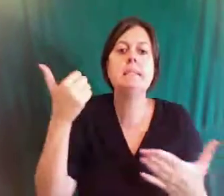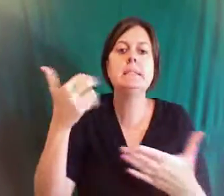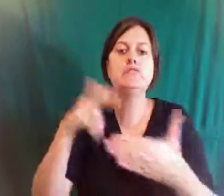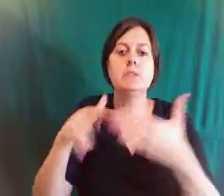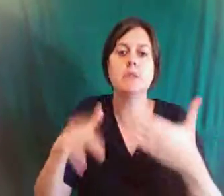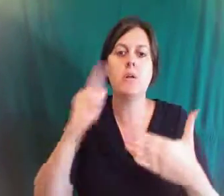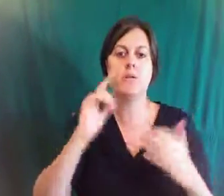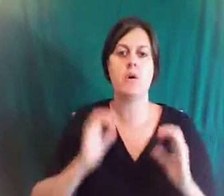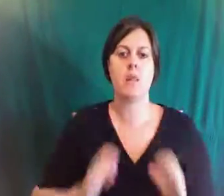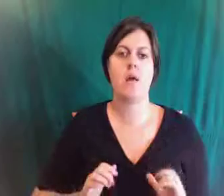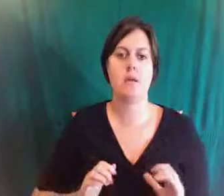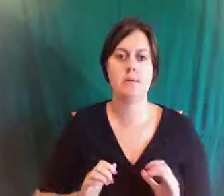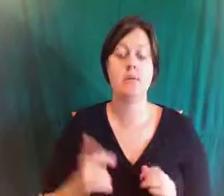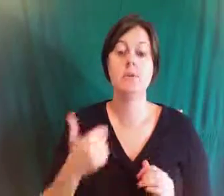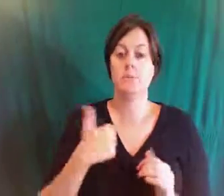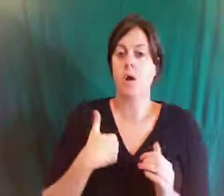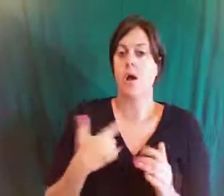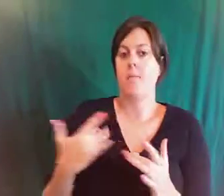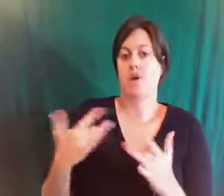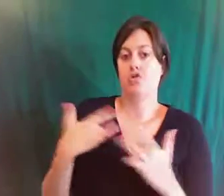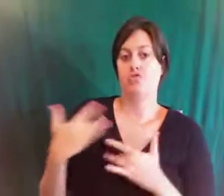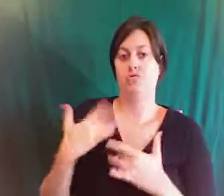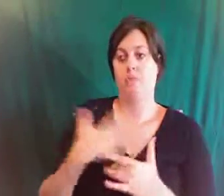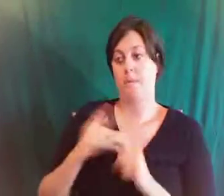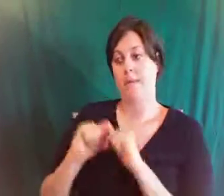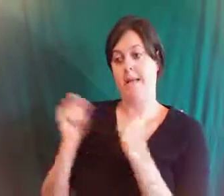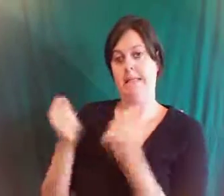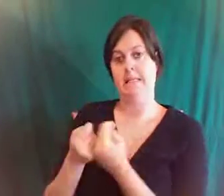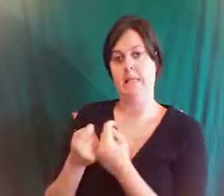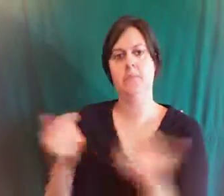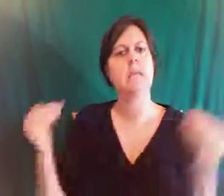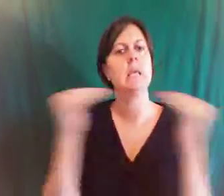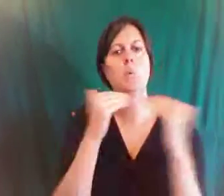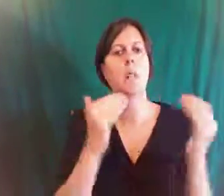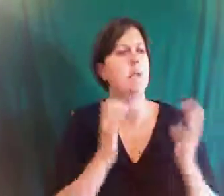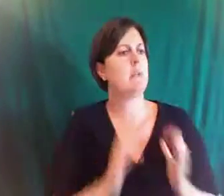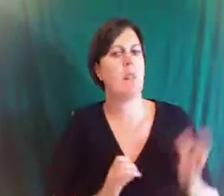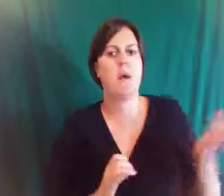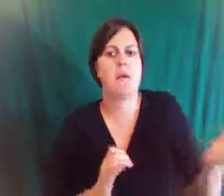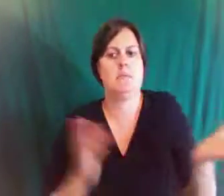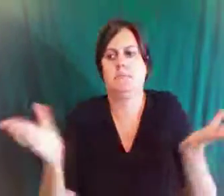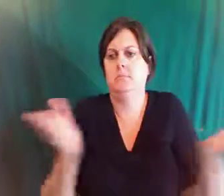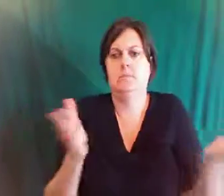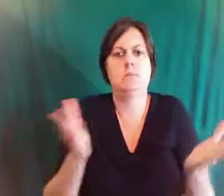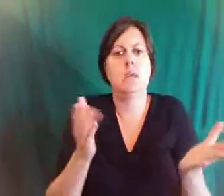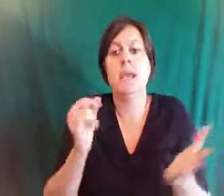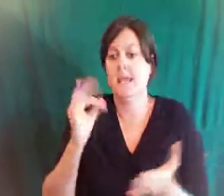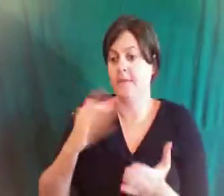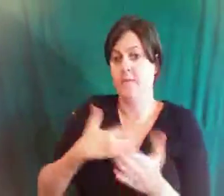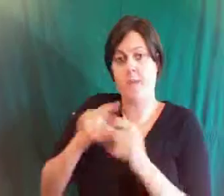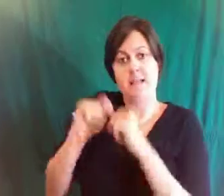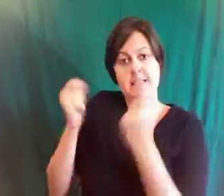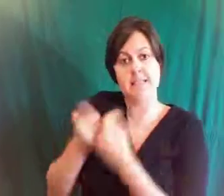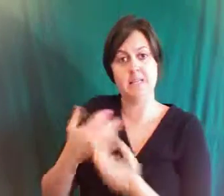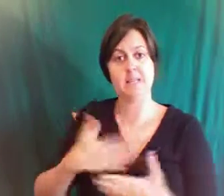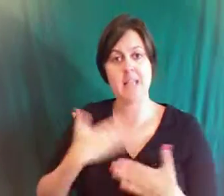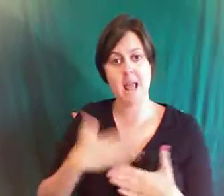as i am about my clients because ultimately if they're happy they're going to produce great work and the clients are going to be happy and everybody's happy